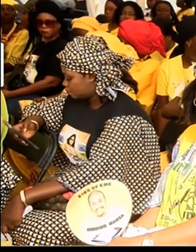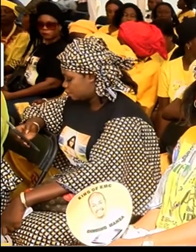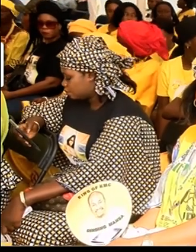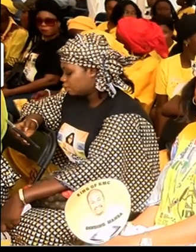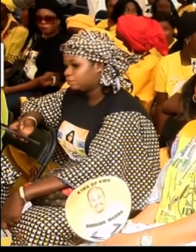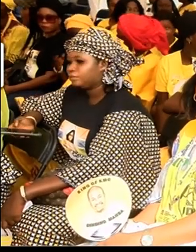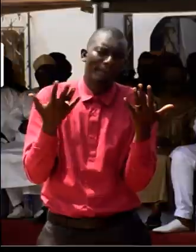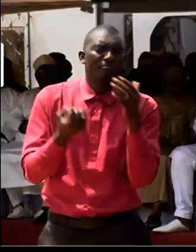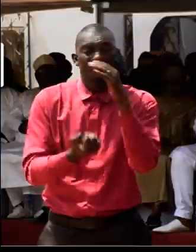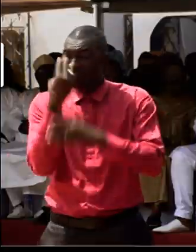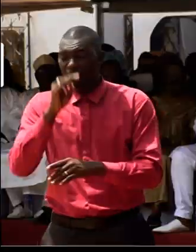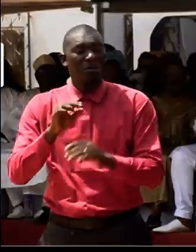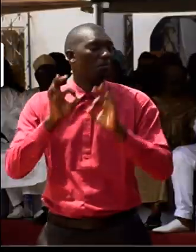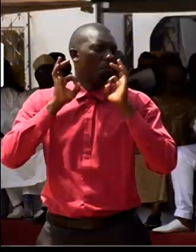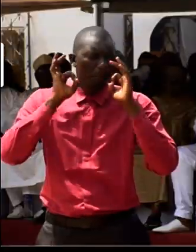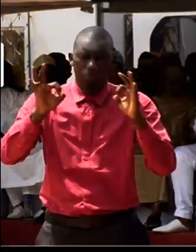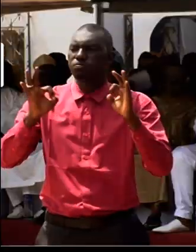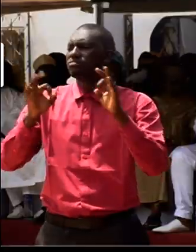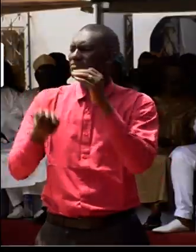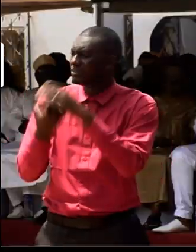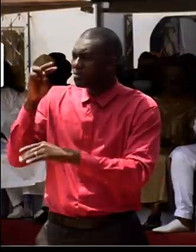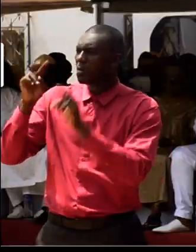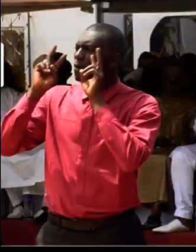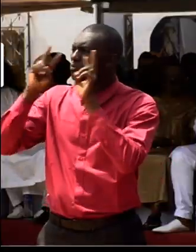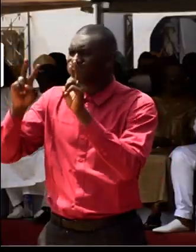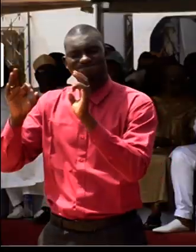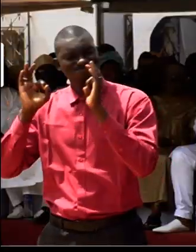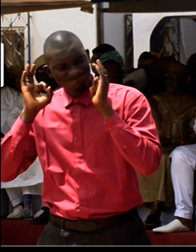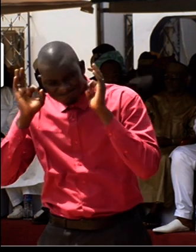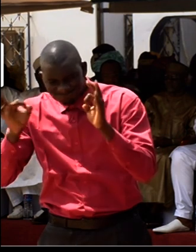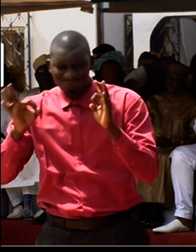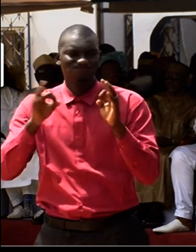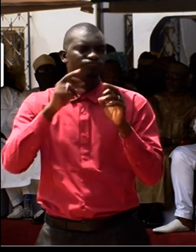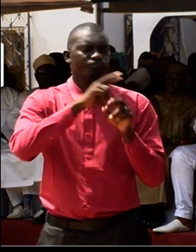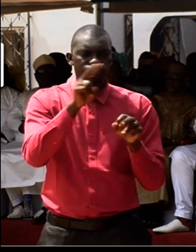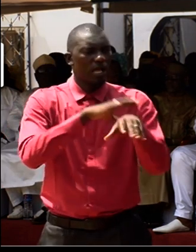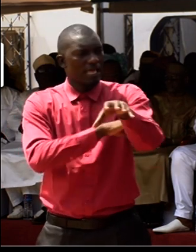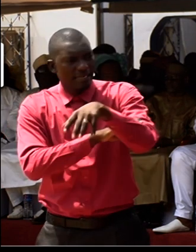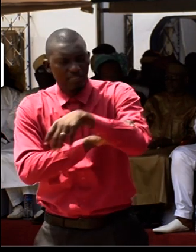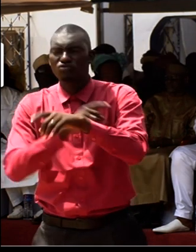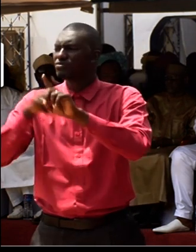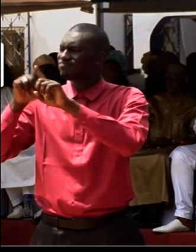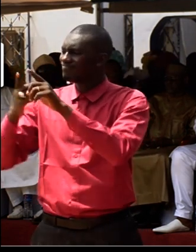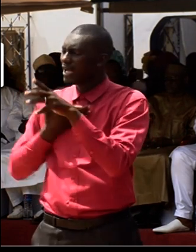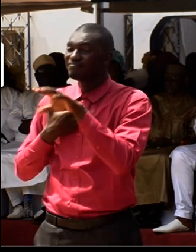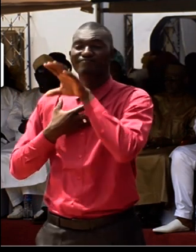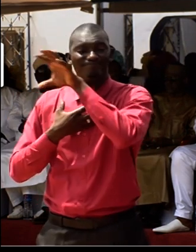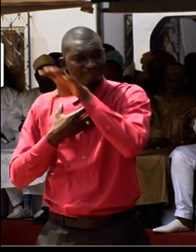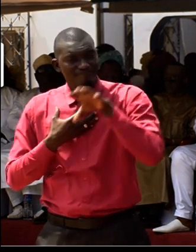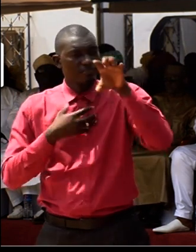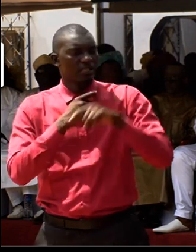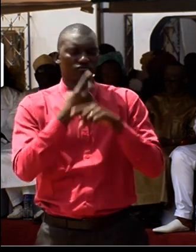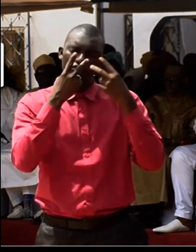development in the municipalities and the city council as well as the area councils. And in that,